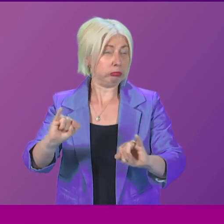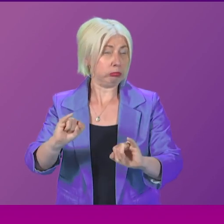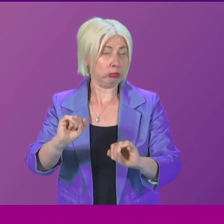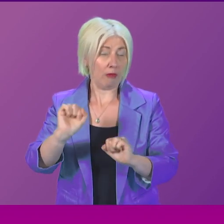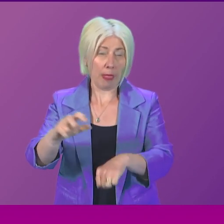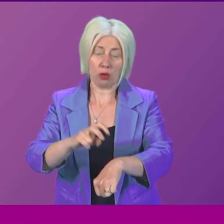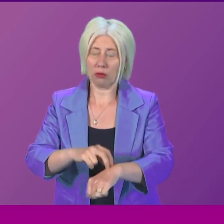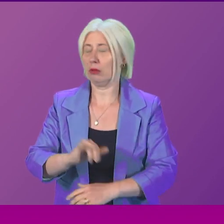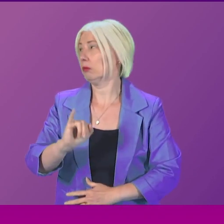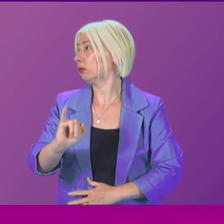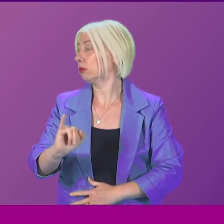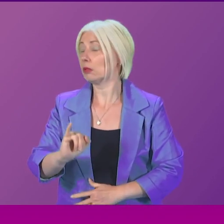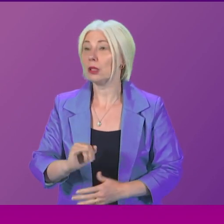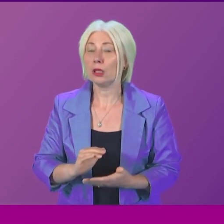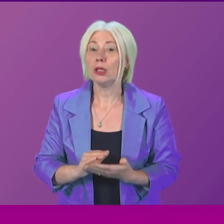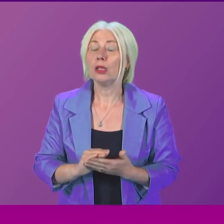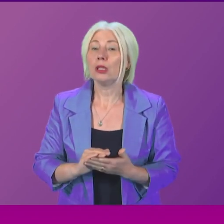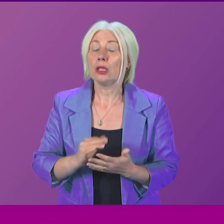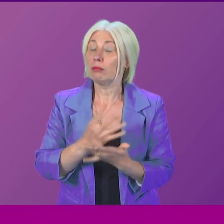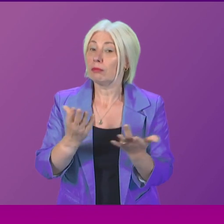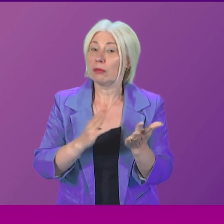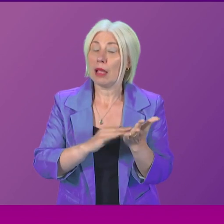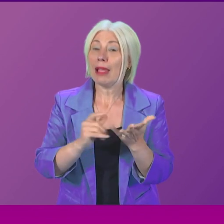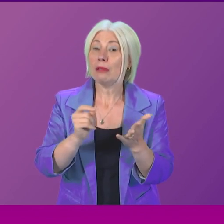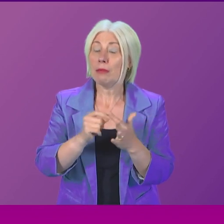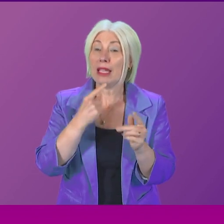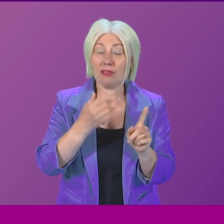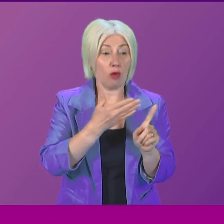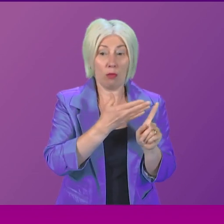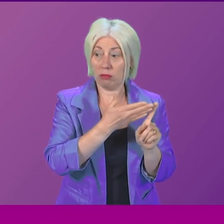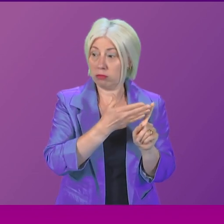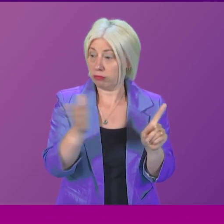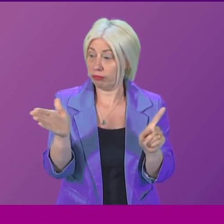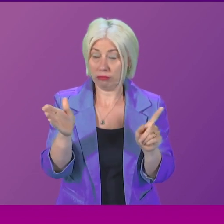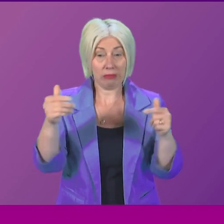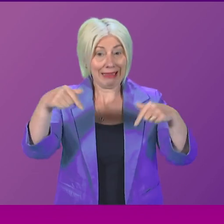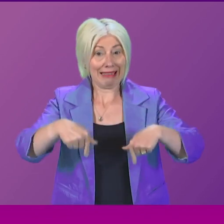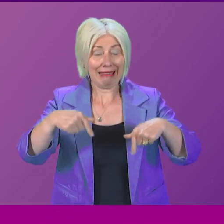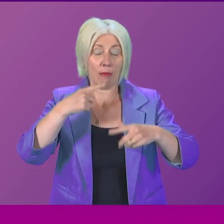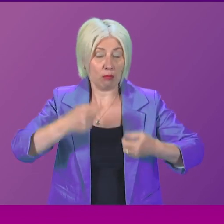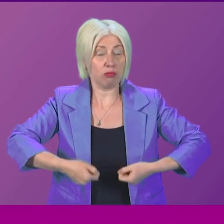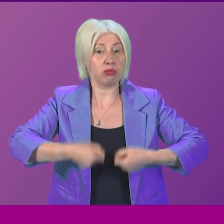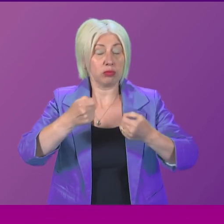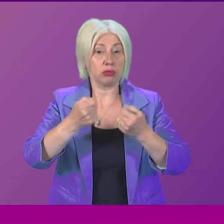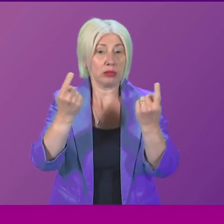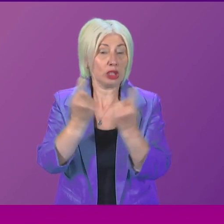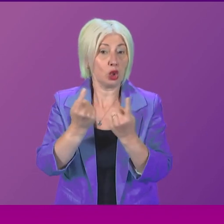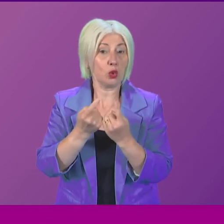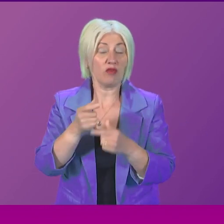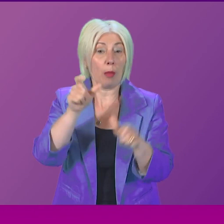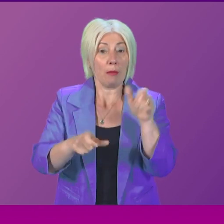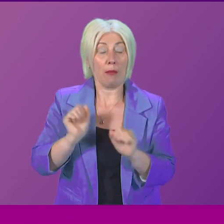Eljamil. Let me also put on record that a number of MSPs from across the back benches have raised issues on behalf of their constituents,